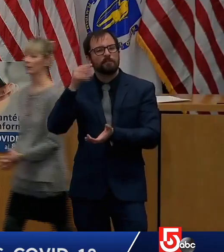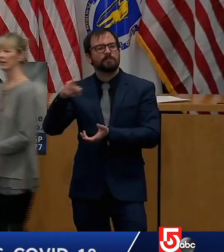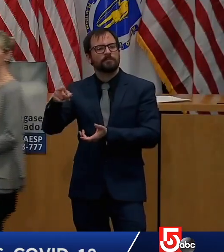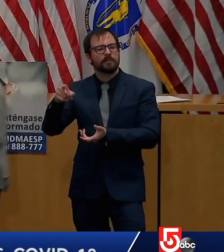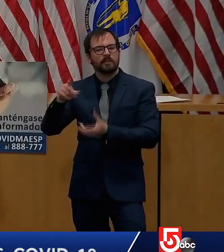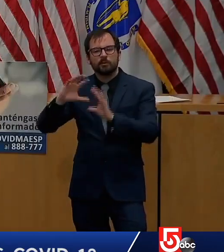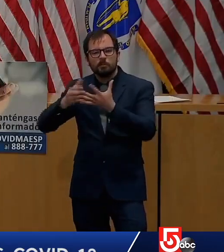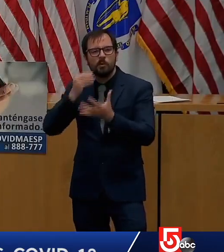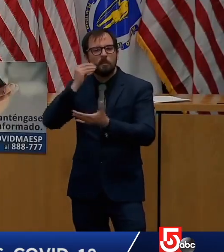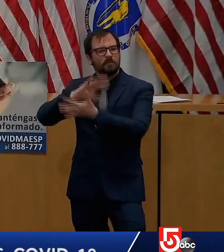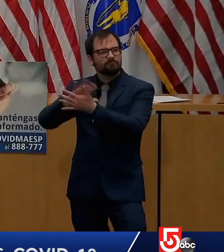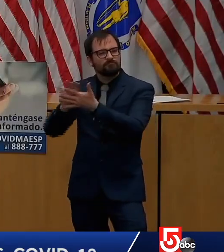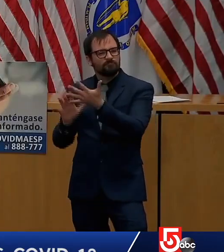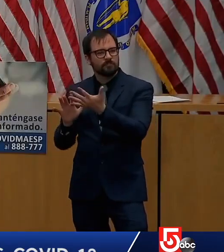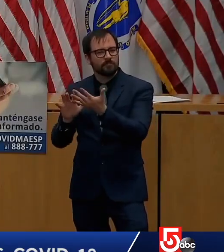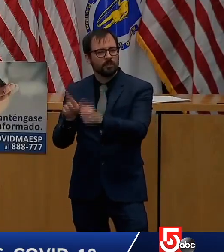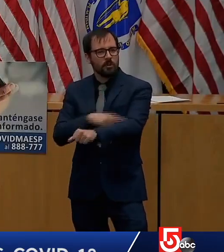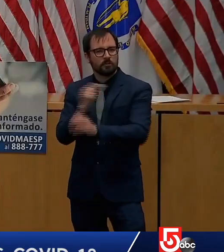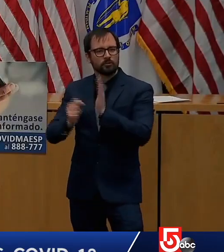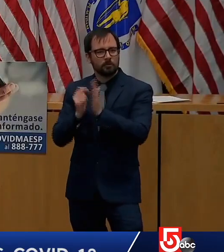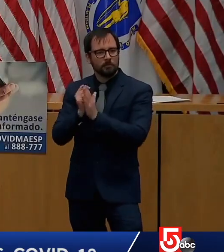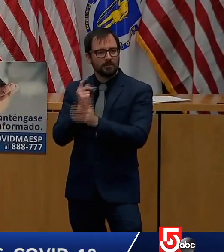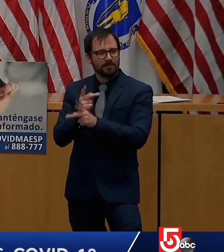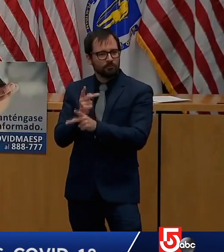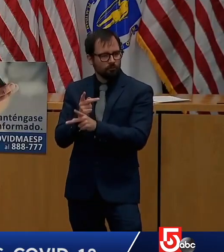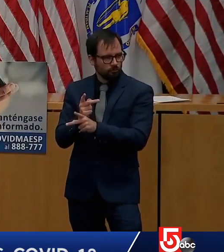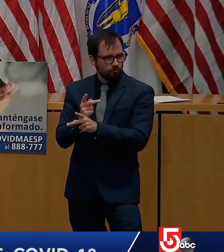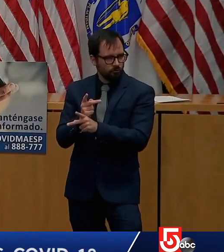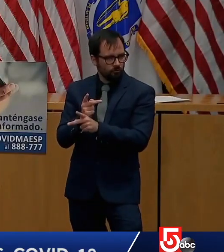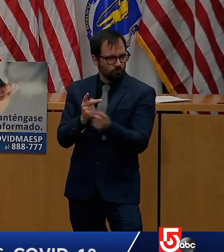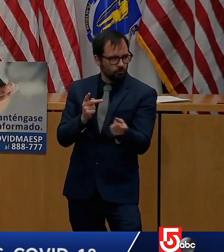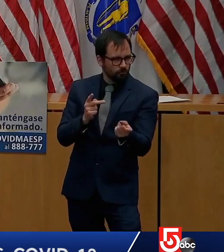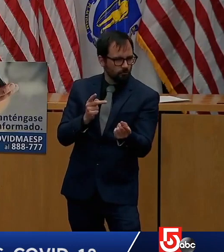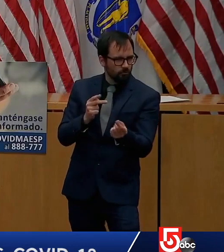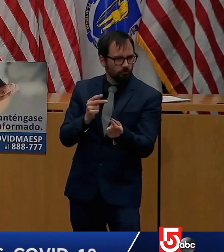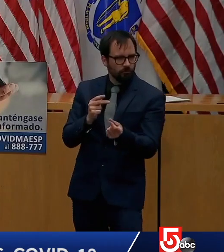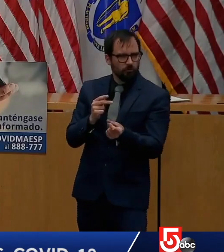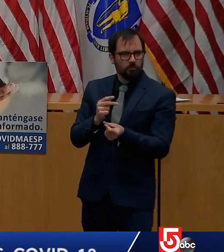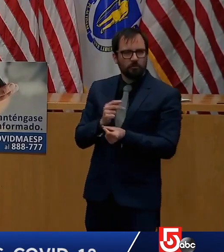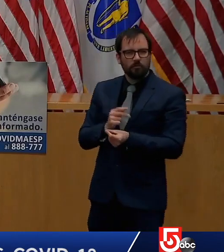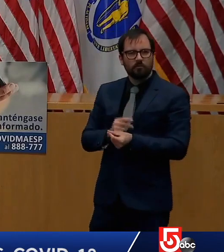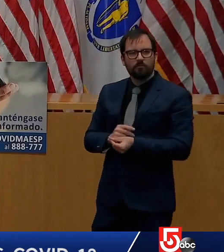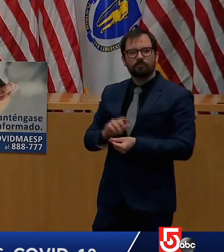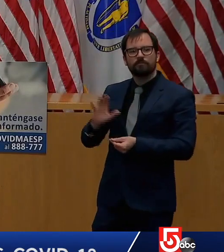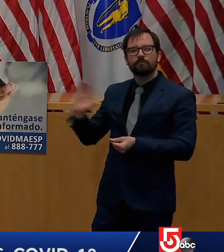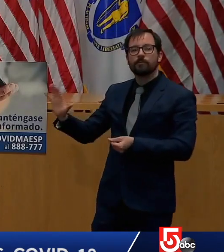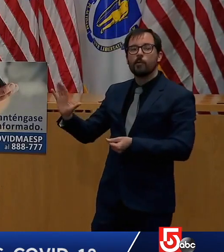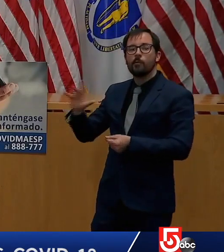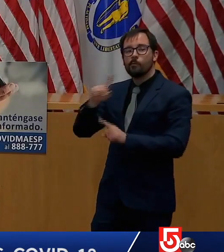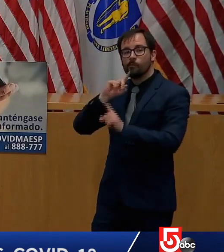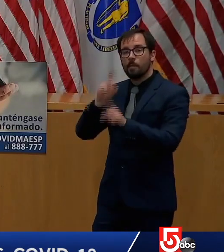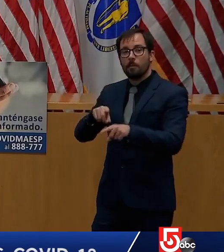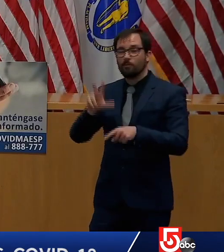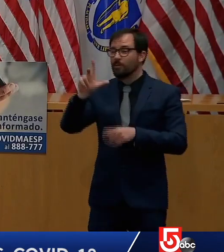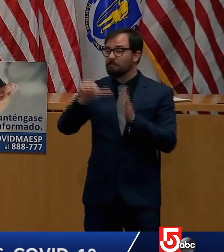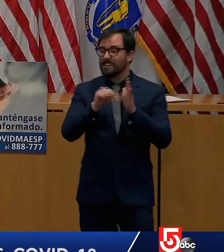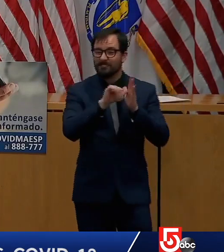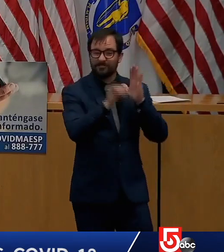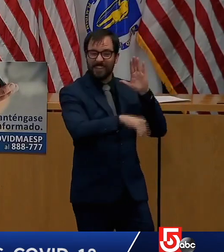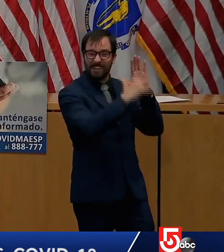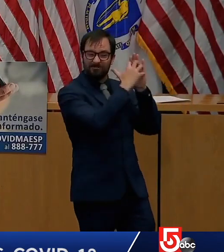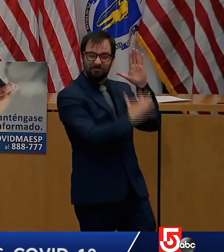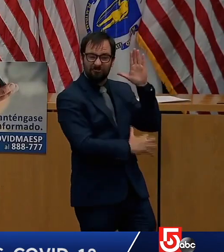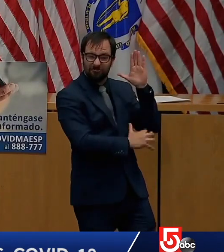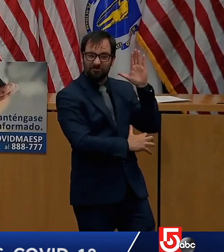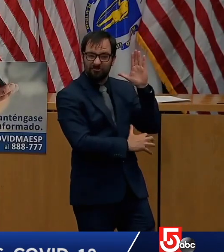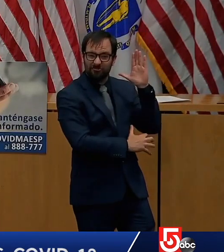So as he looks at the website, that was an error. When the data pulled into the new reporting